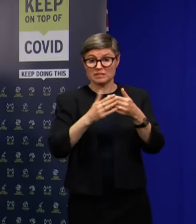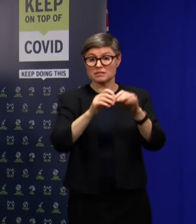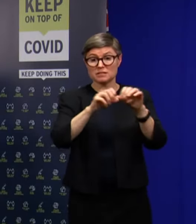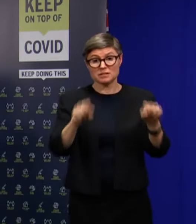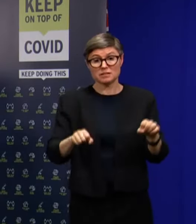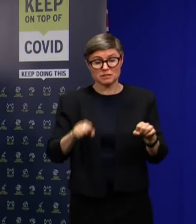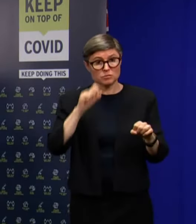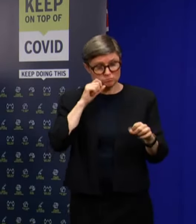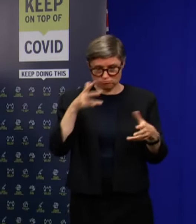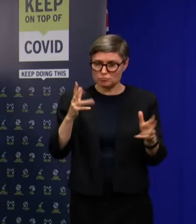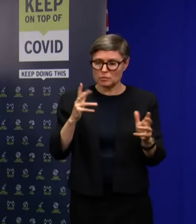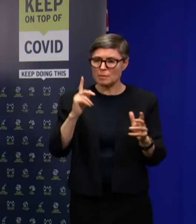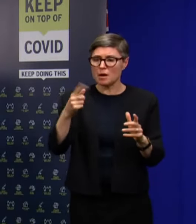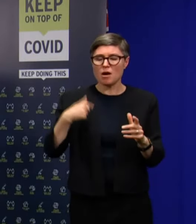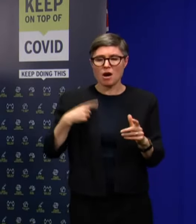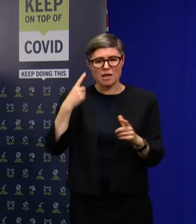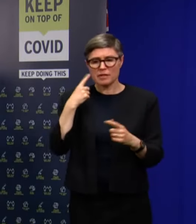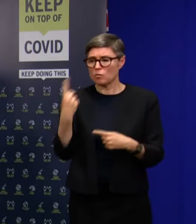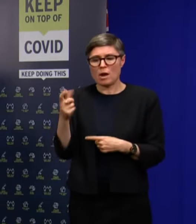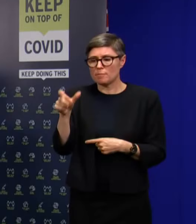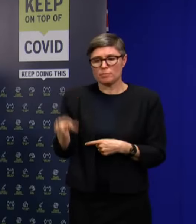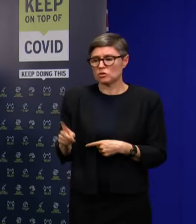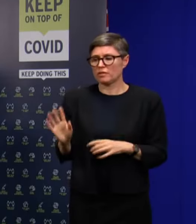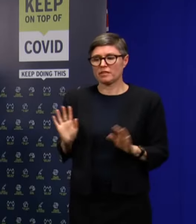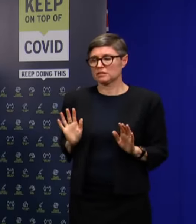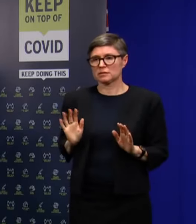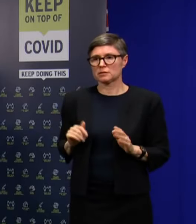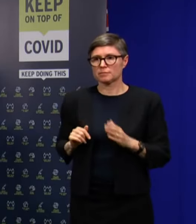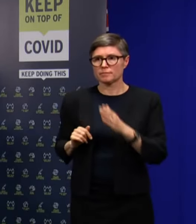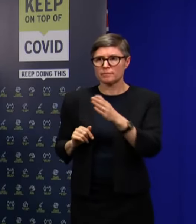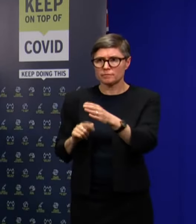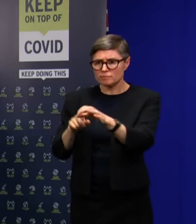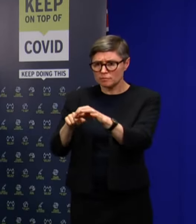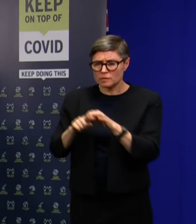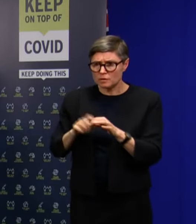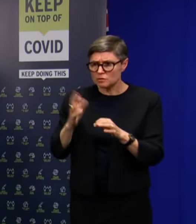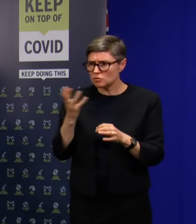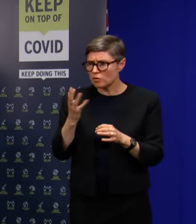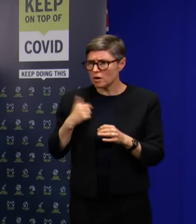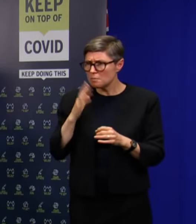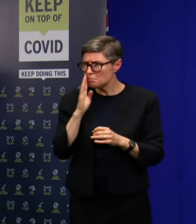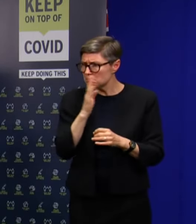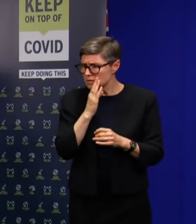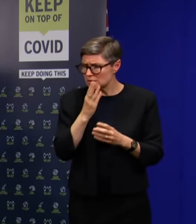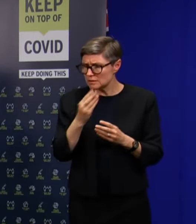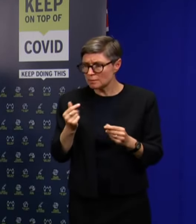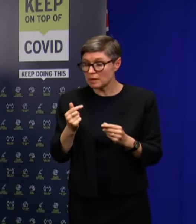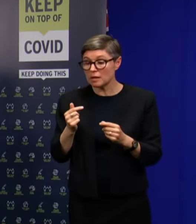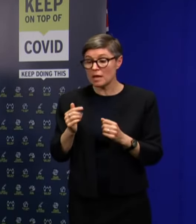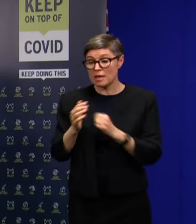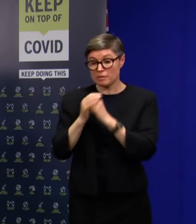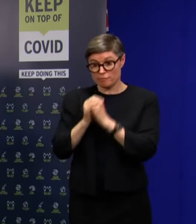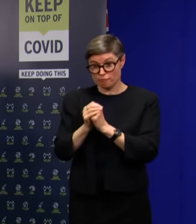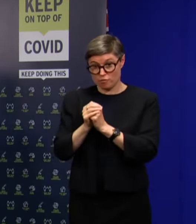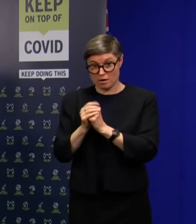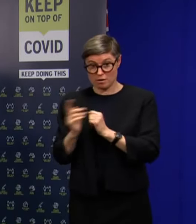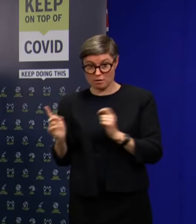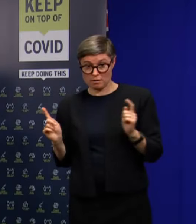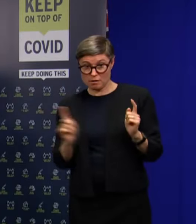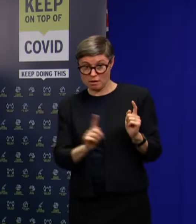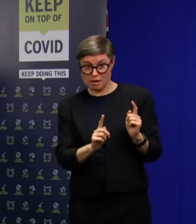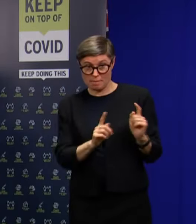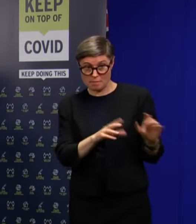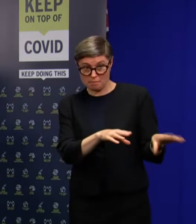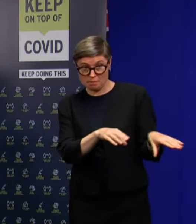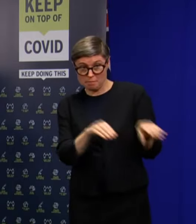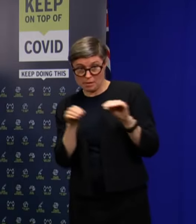I don't believe that this is a growing movement, no. I'm sorry, I might have missed this. Is the person, is the friend who picked up this man, has